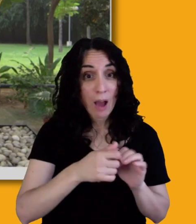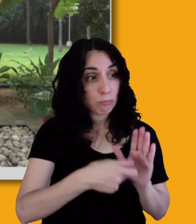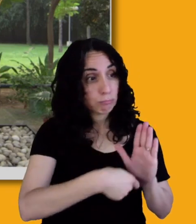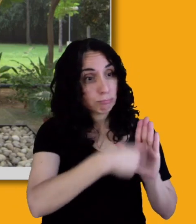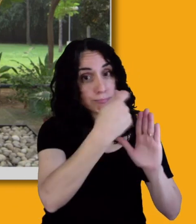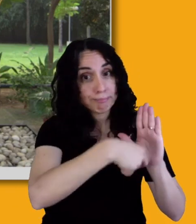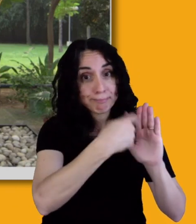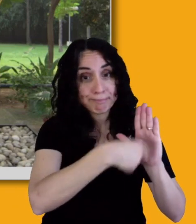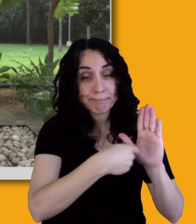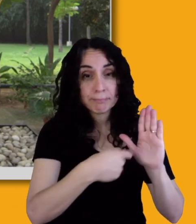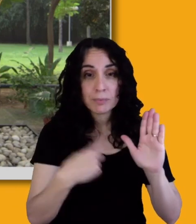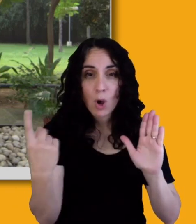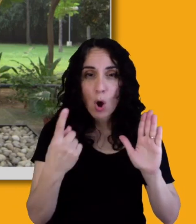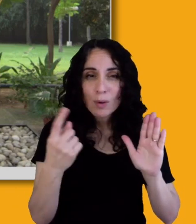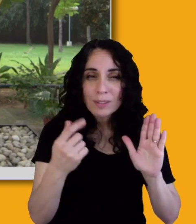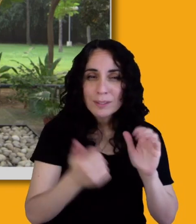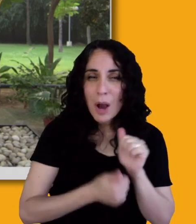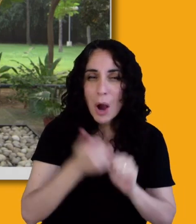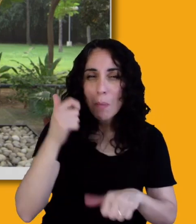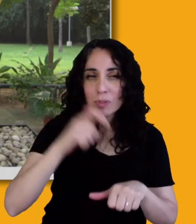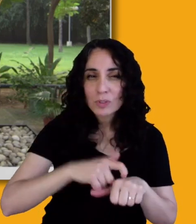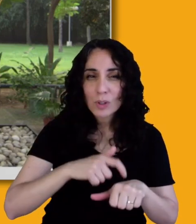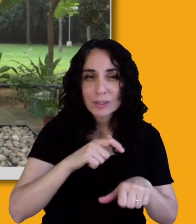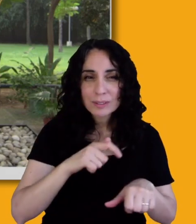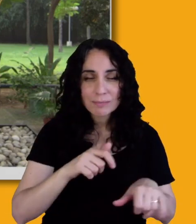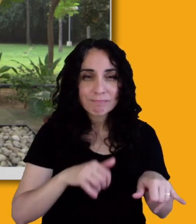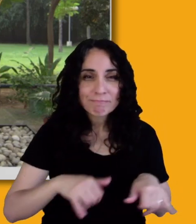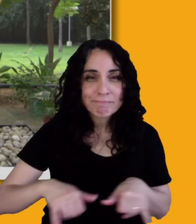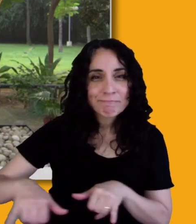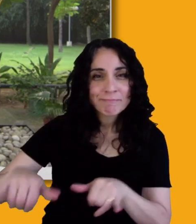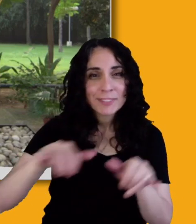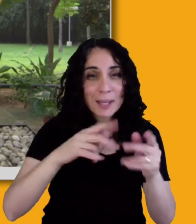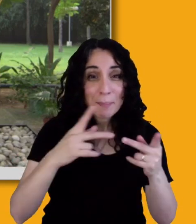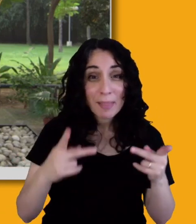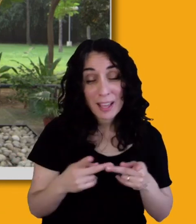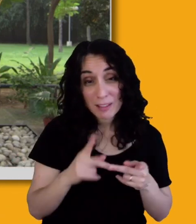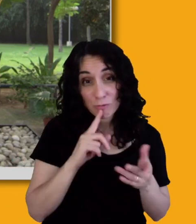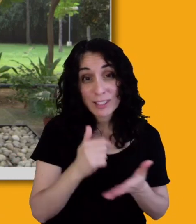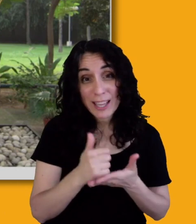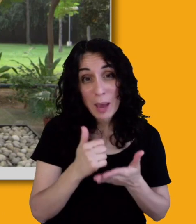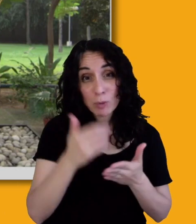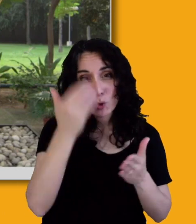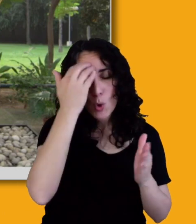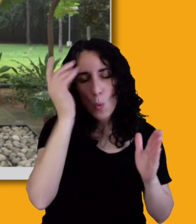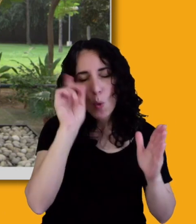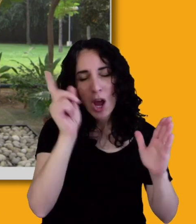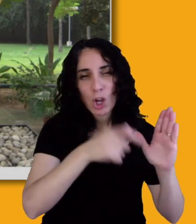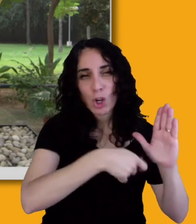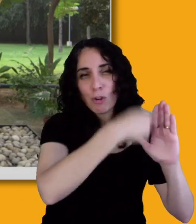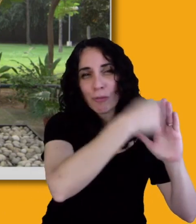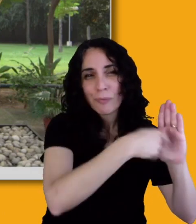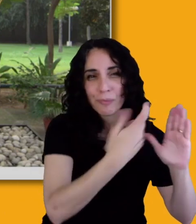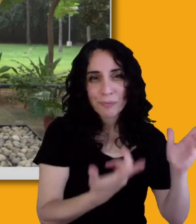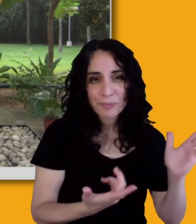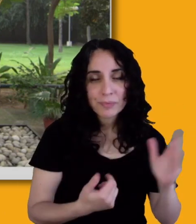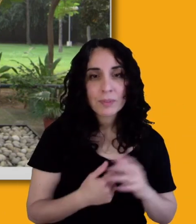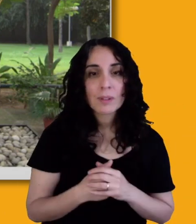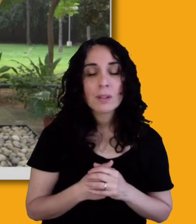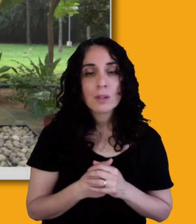place. So there's a, there's a logic for standardization. But what happened was this kind of idea of who is the average